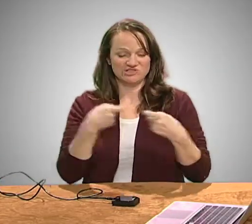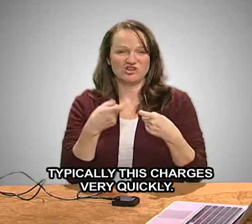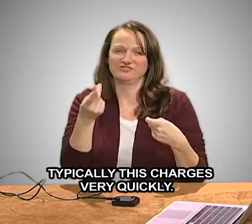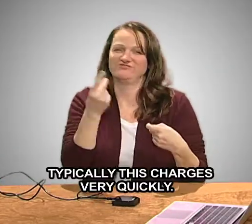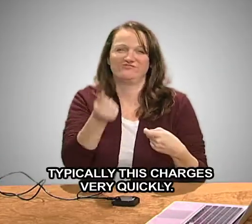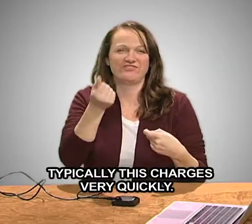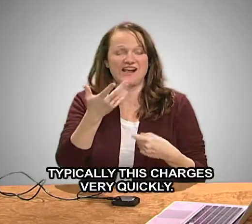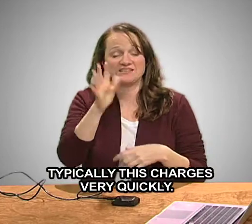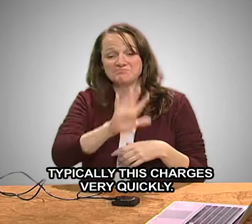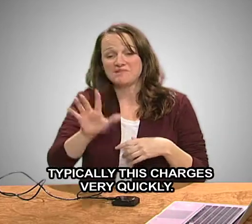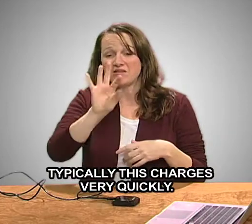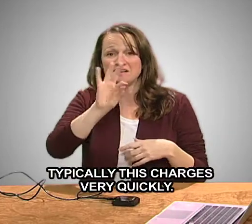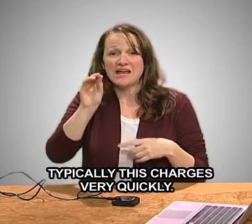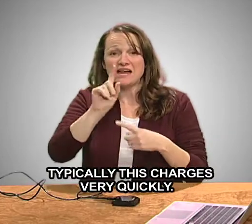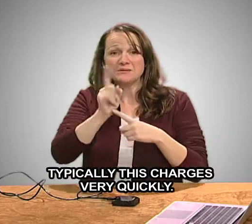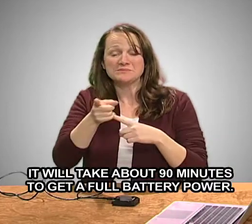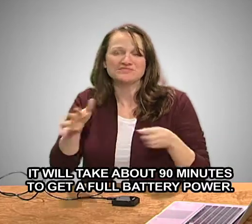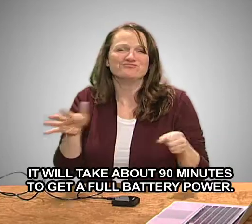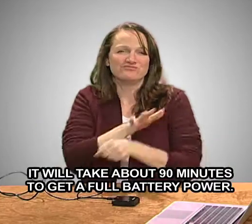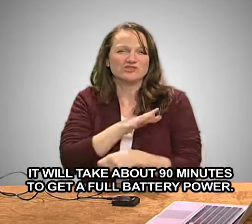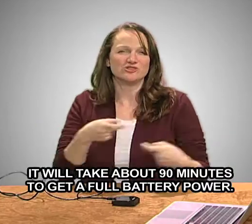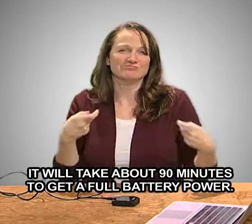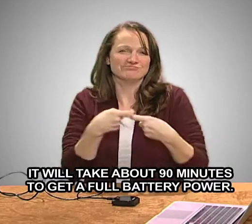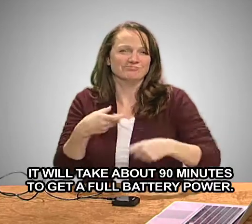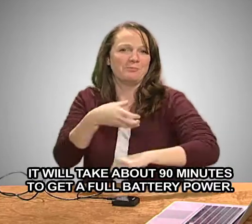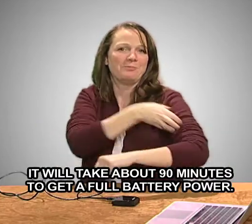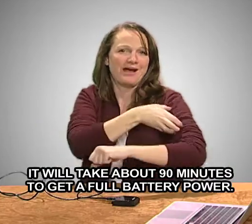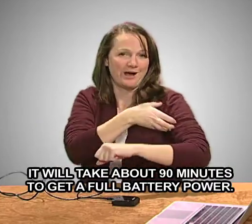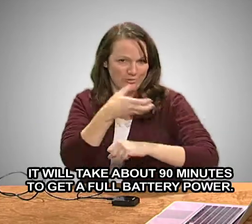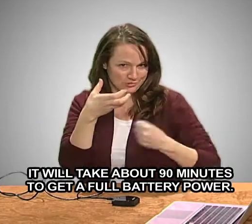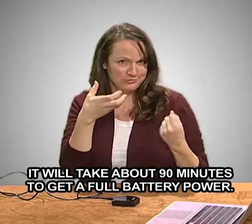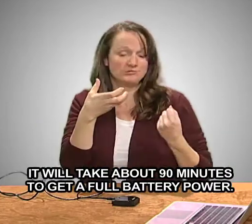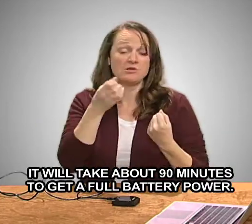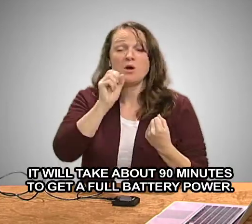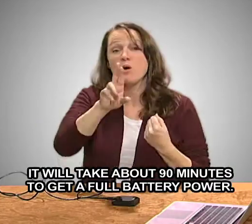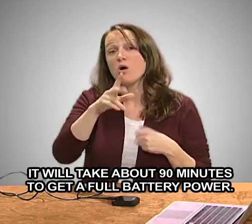Typically, this charges very quickly. It will take about 90 minutes to get a full battery power.